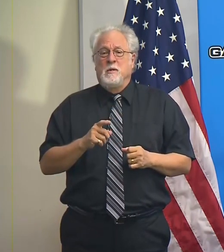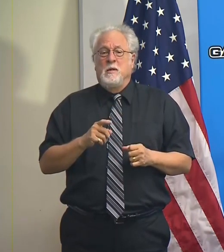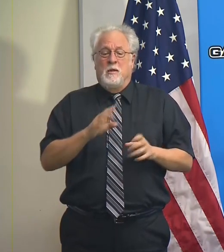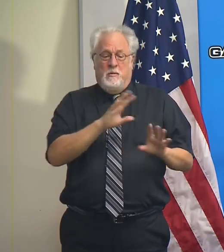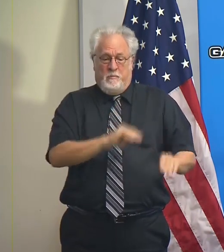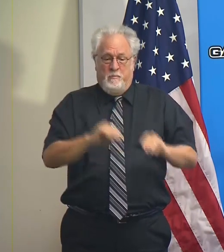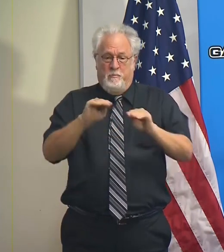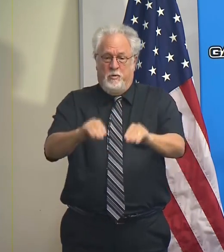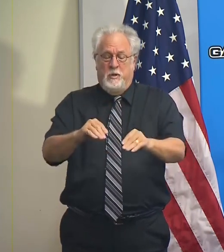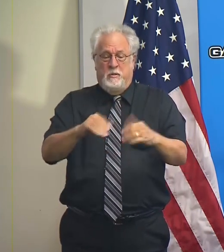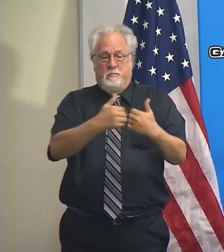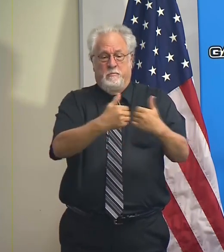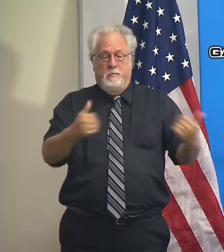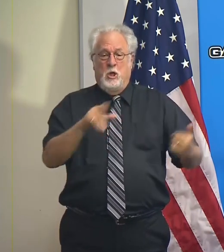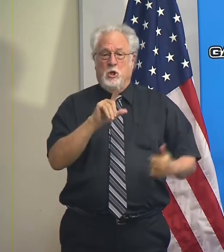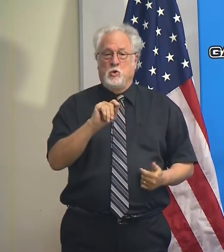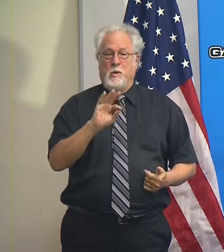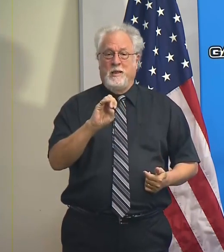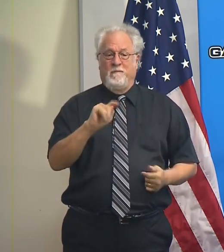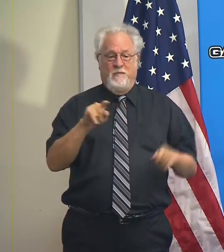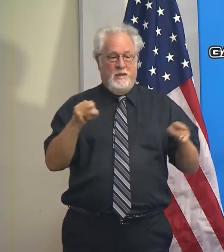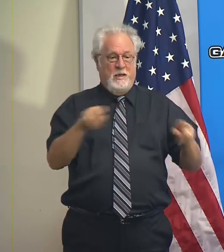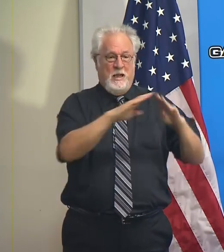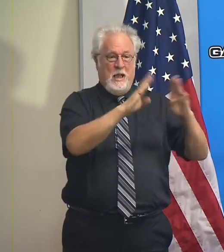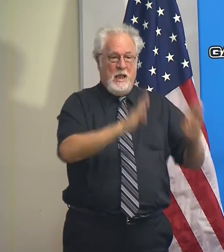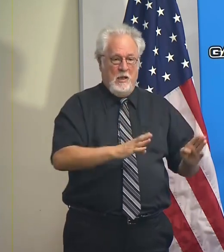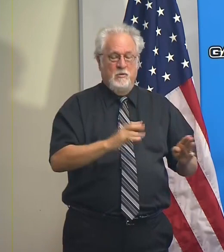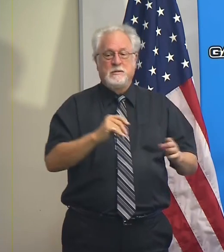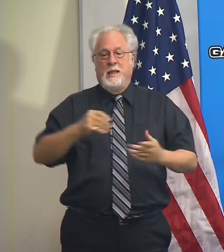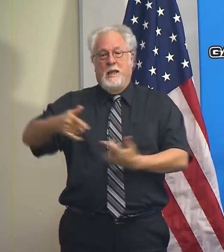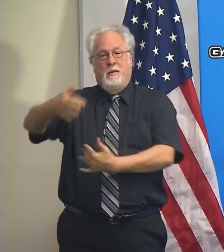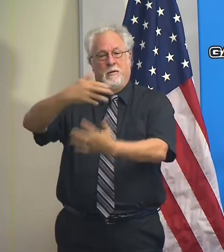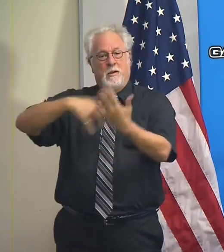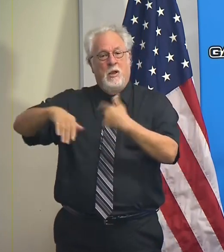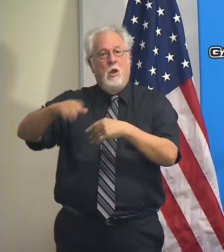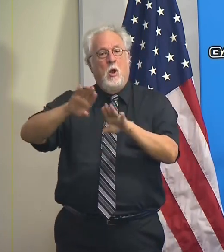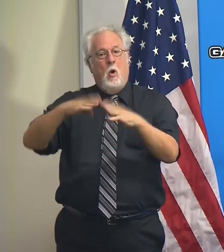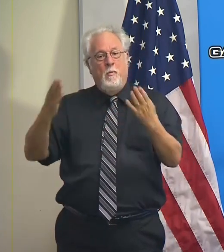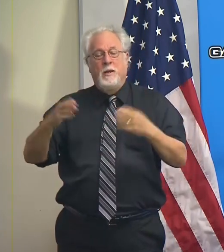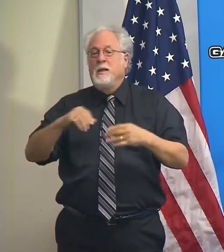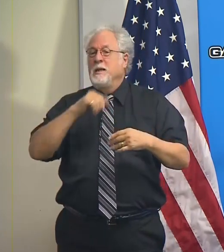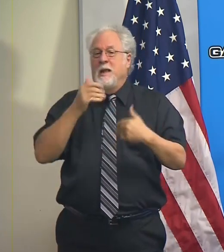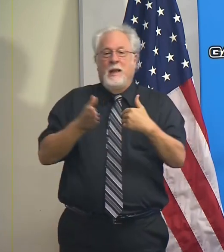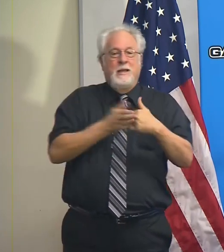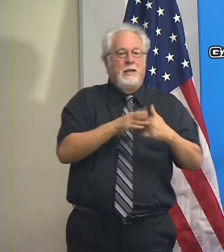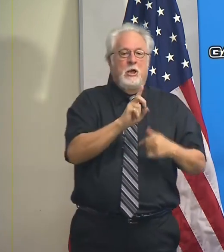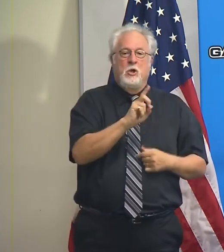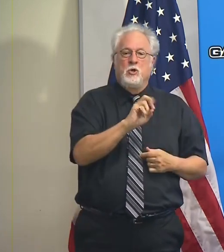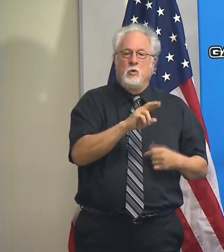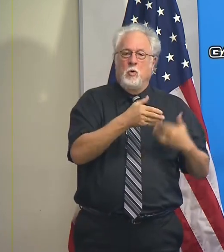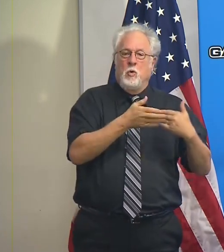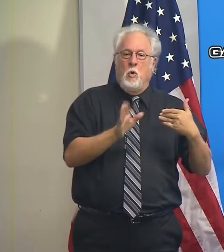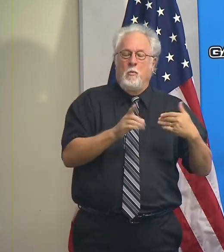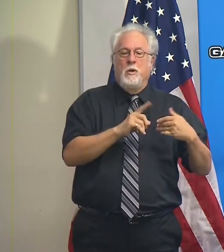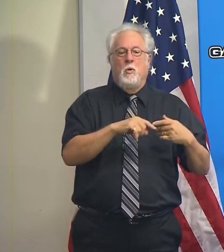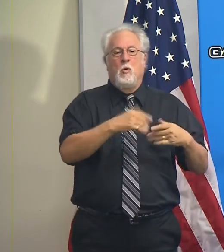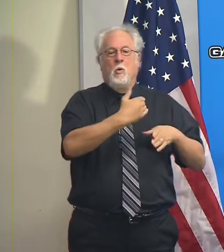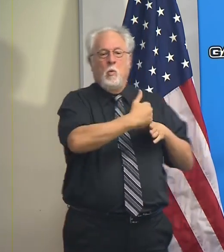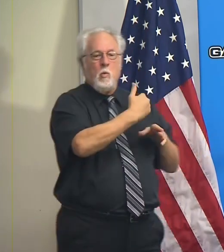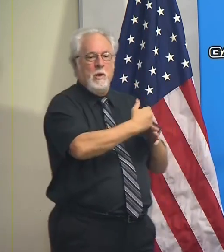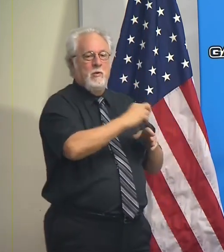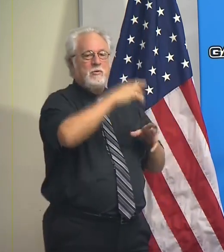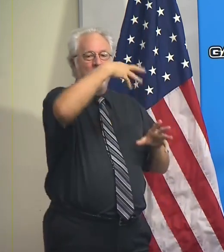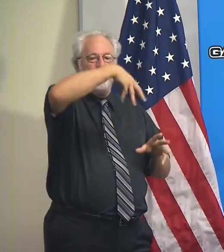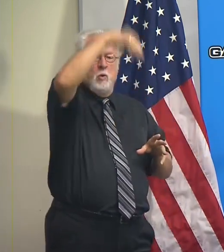positioning it at least 20 feet away from your house in a well-ventilated area and that it's not near open doors, windows, vents.